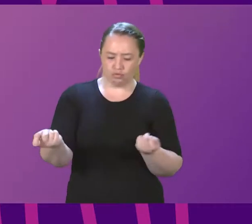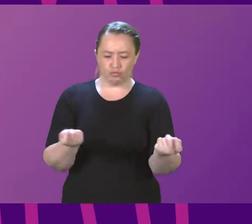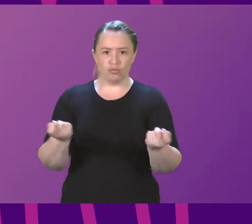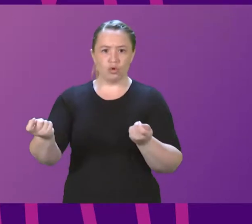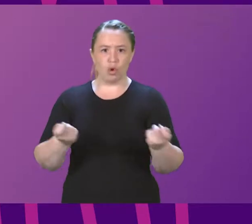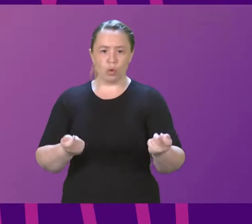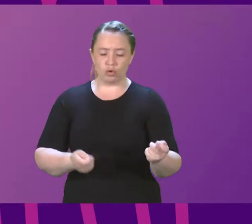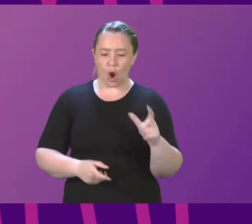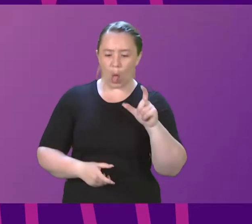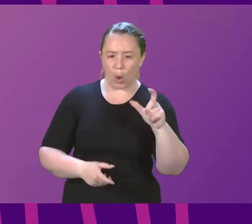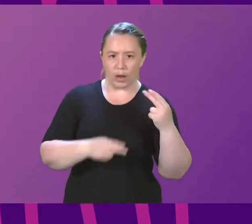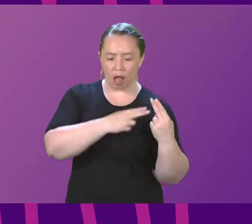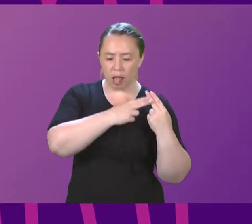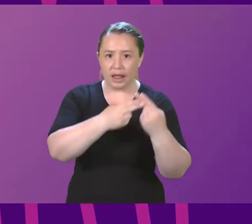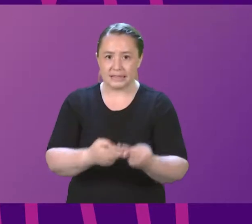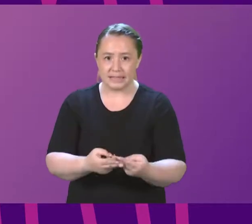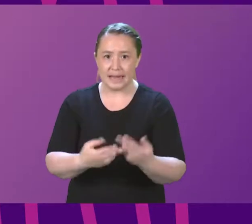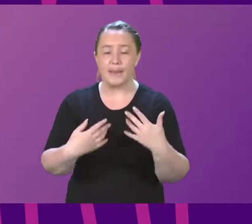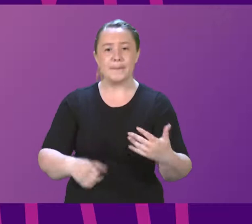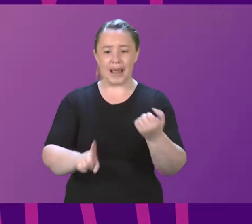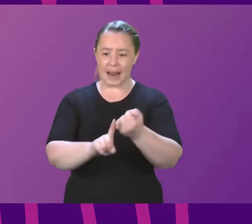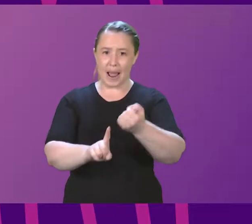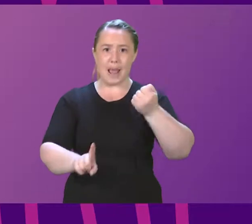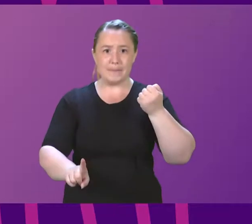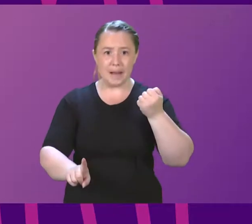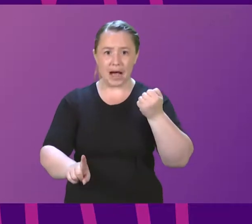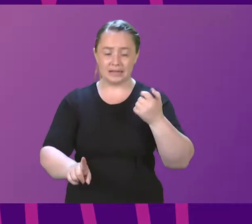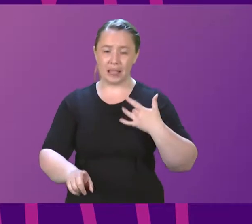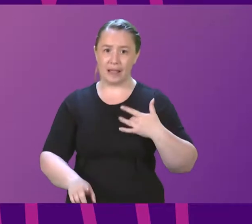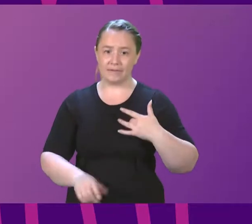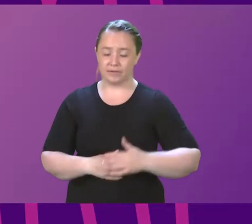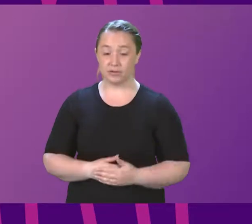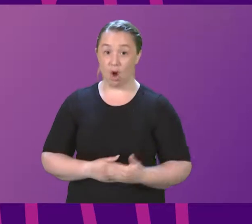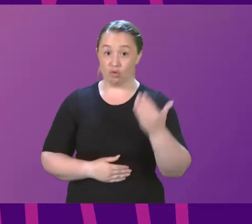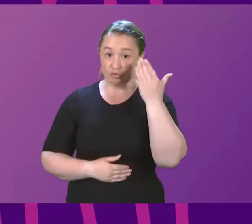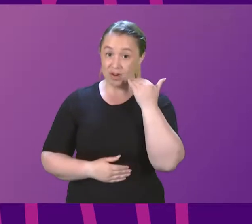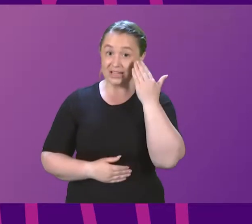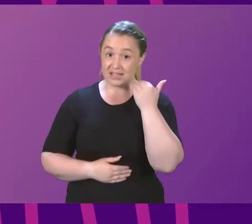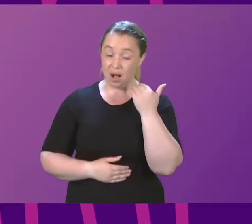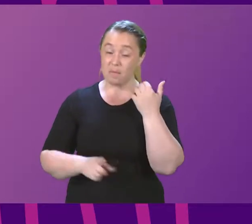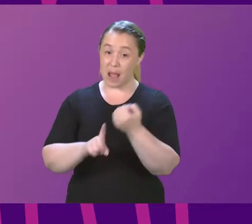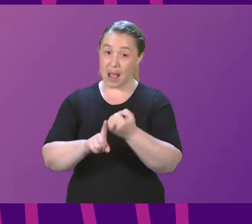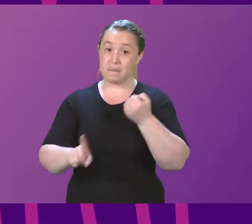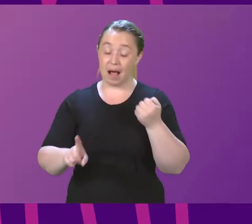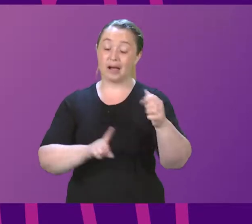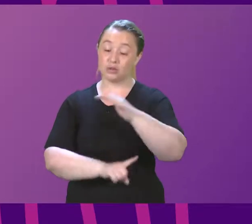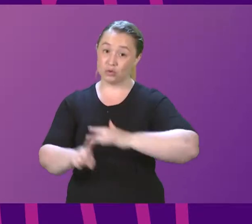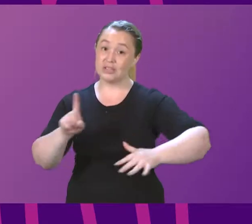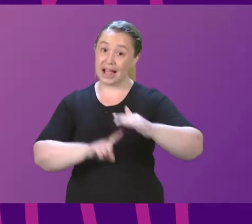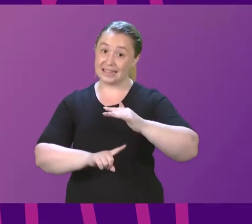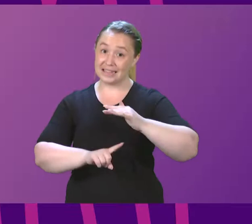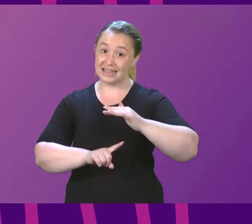the lives of many communities. racism impacts our historical identities and society in general.